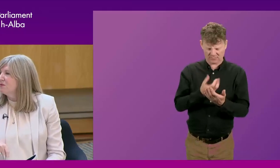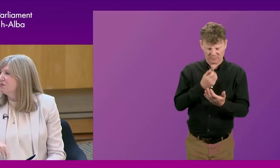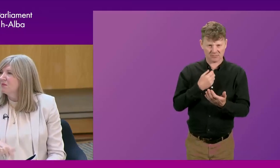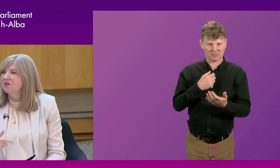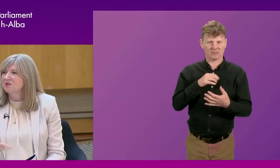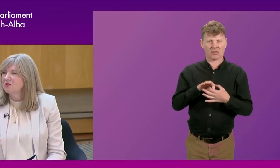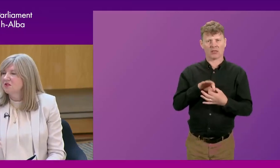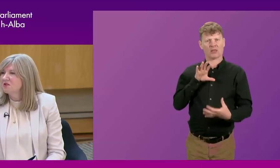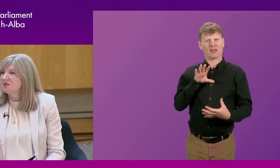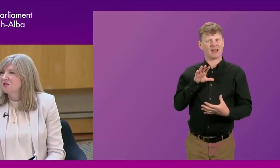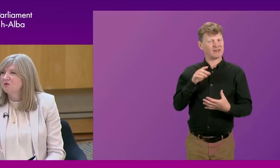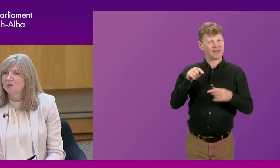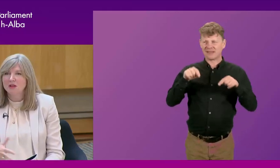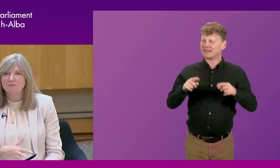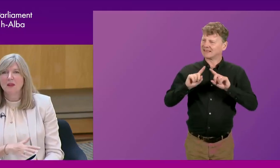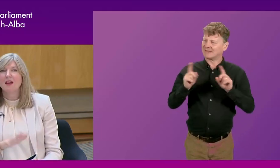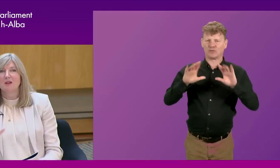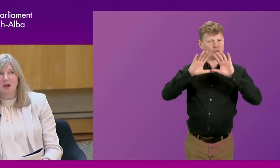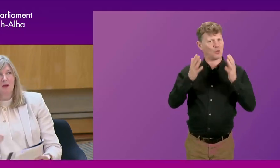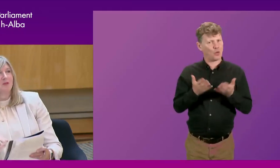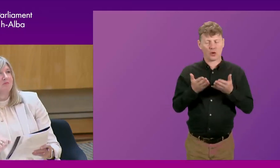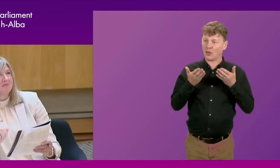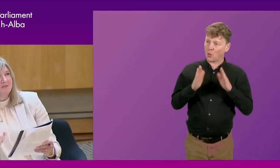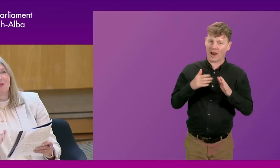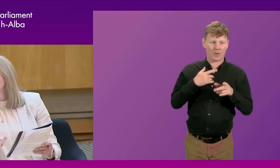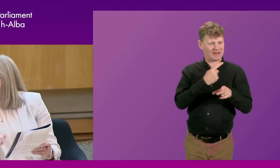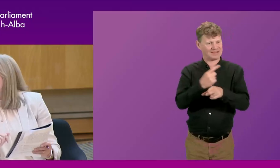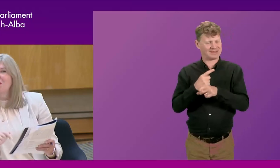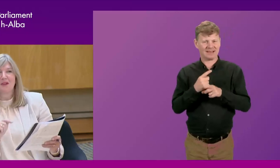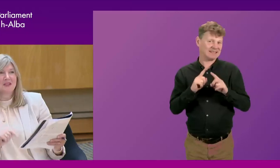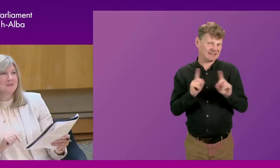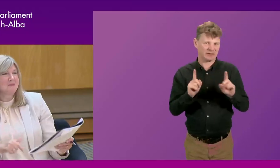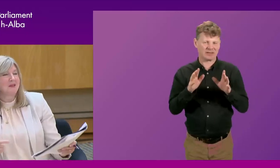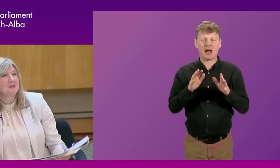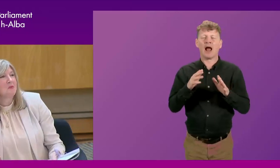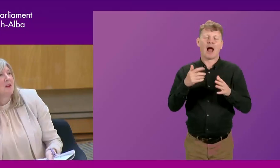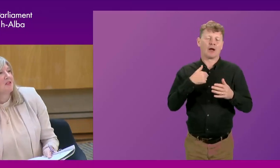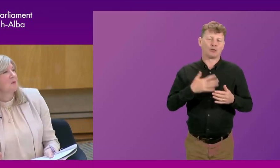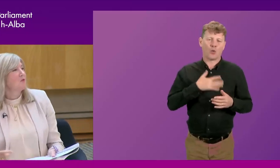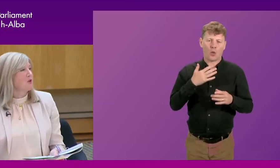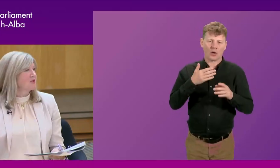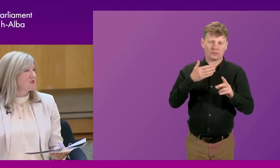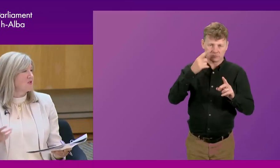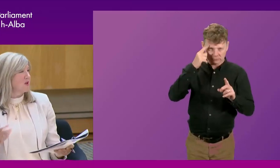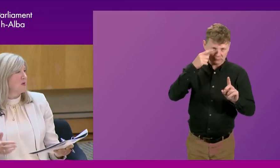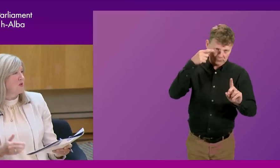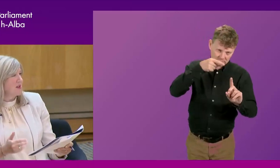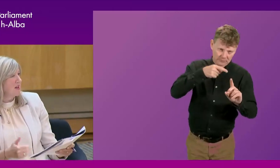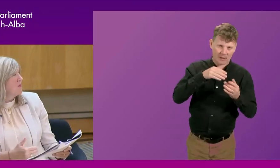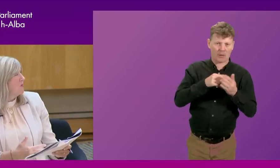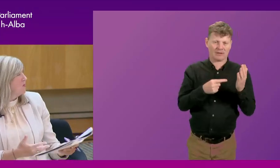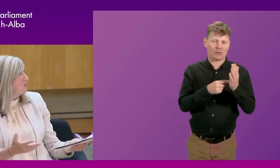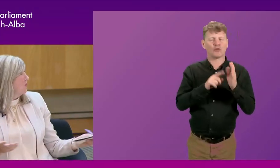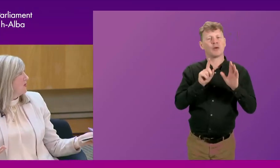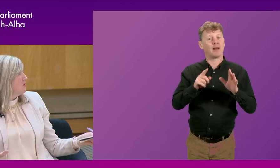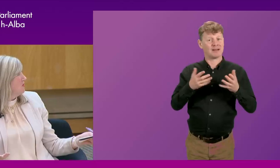a different time. things are discussed in a different way. Anyway, I will not labour that point at this, at this moment. I think we've got our discussion up and running